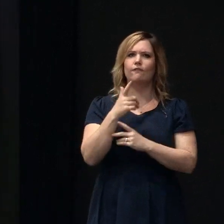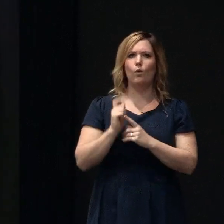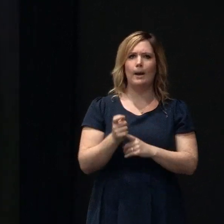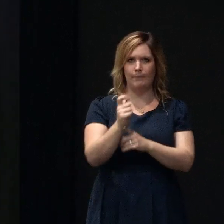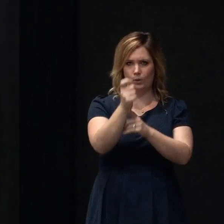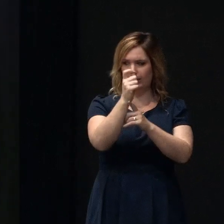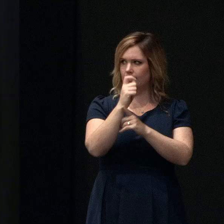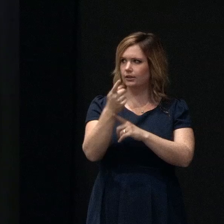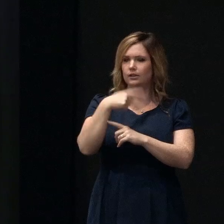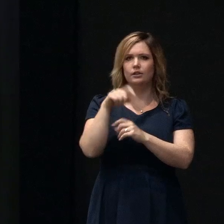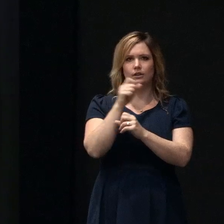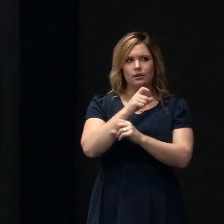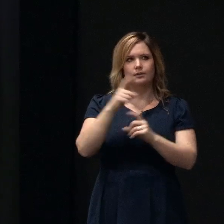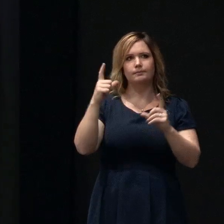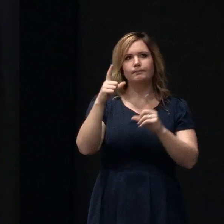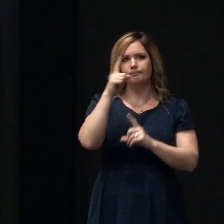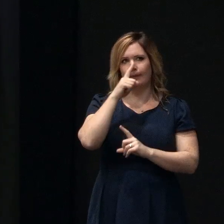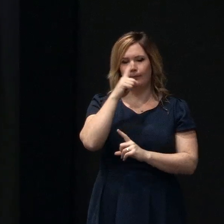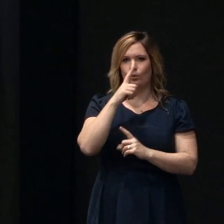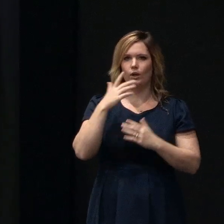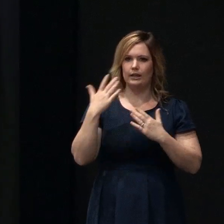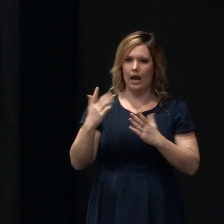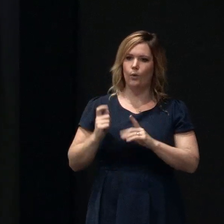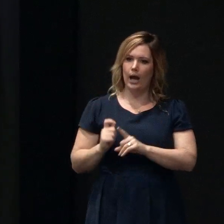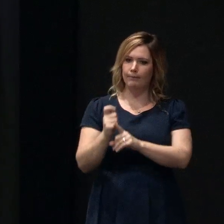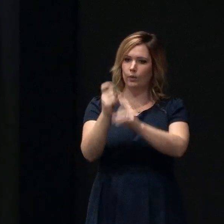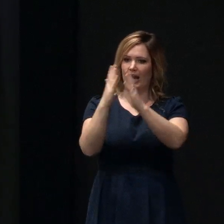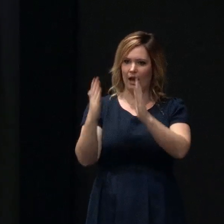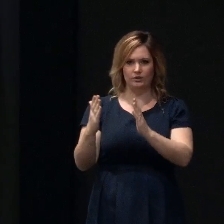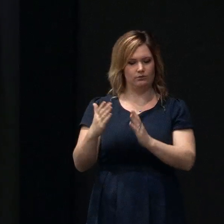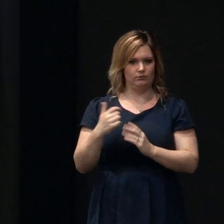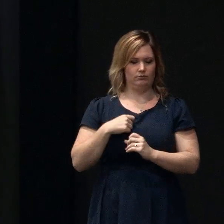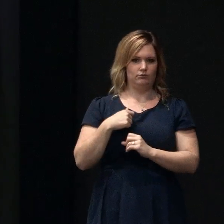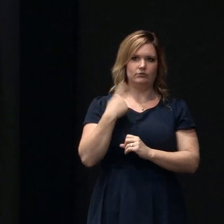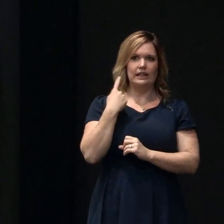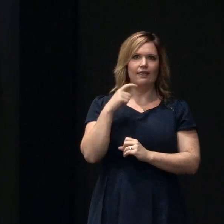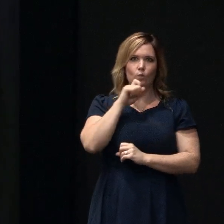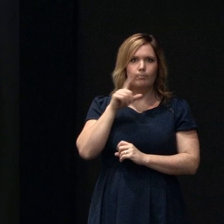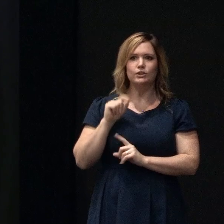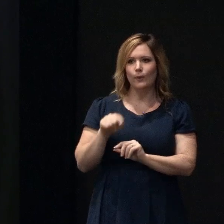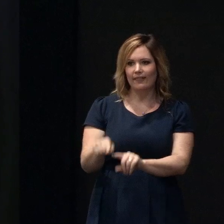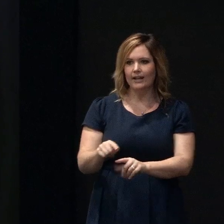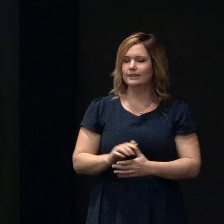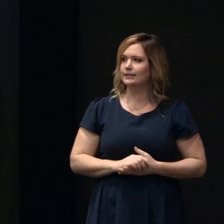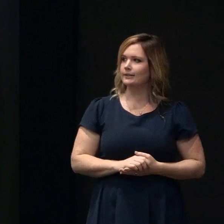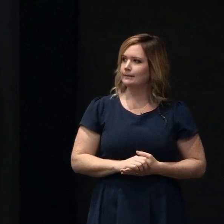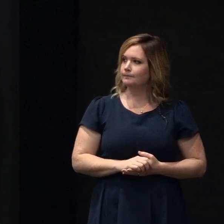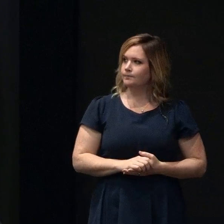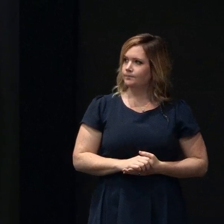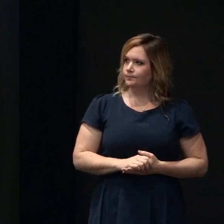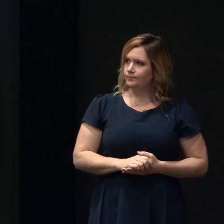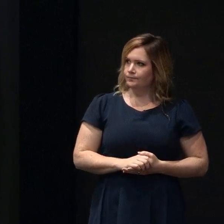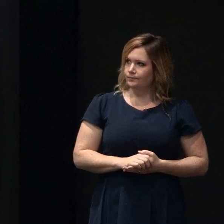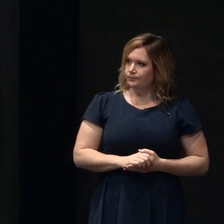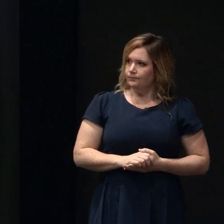aware that a lot of people have found themselves in a situation where they're now building a home that wasn't part of their plan but it is an opportunity of